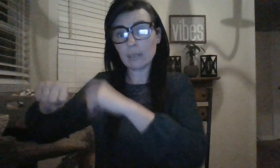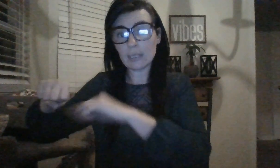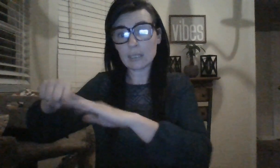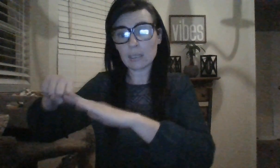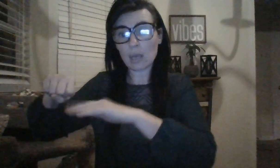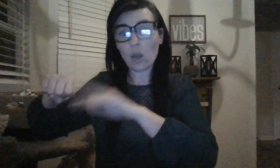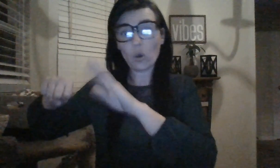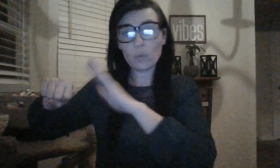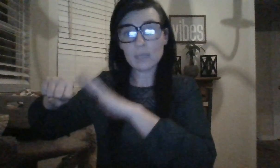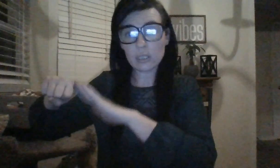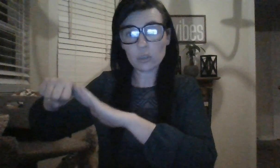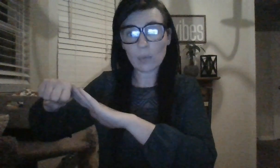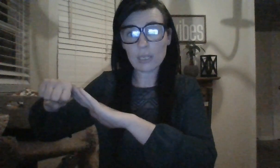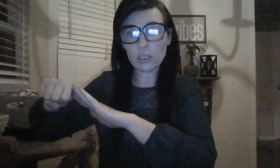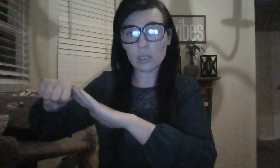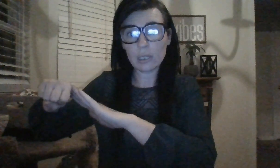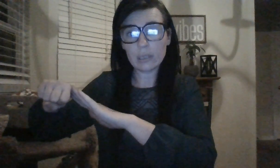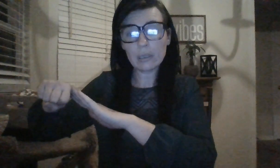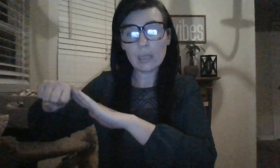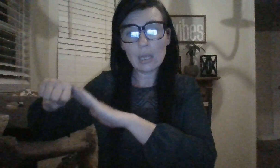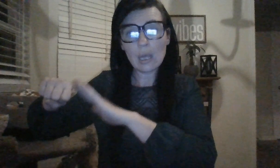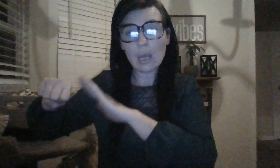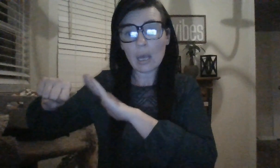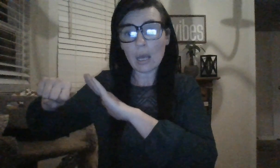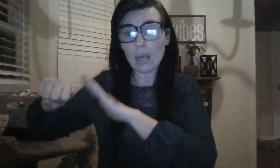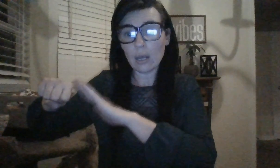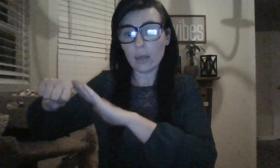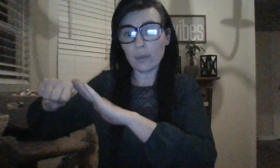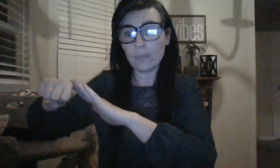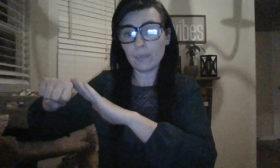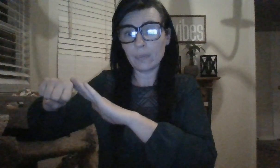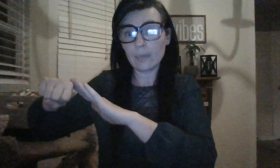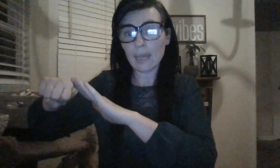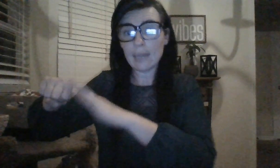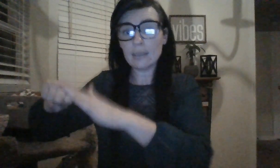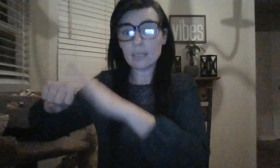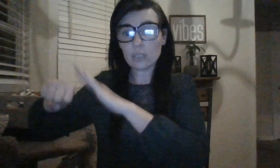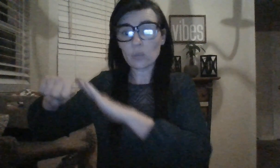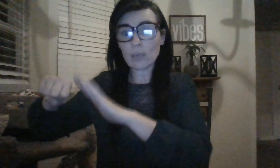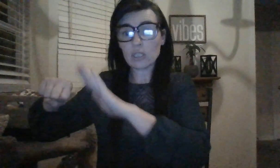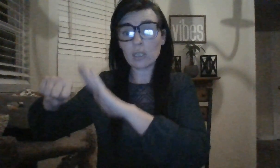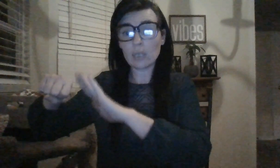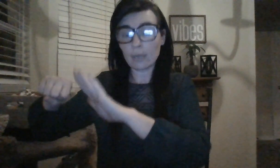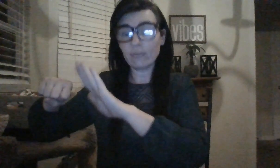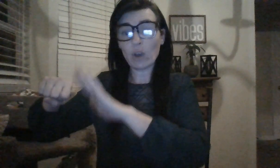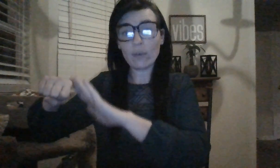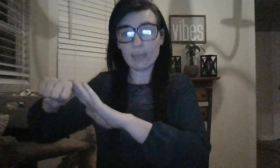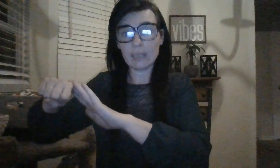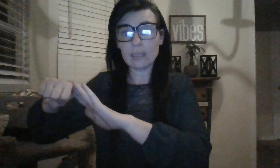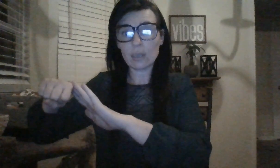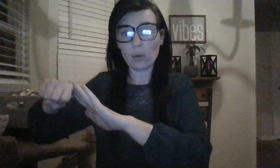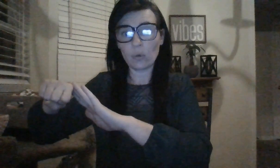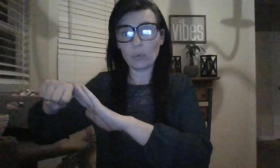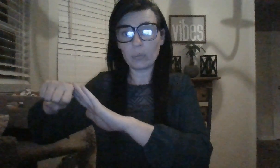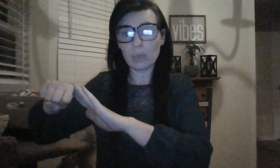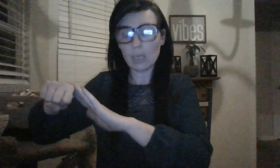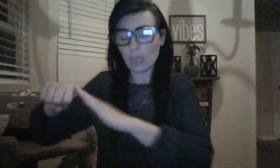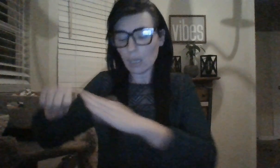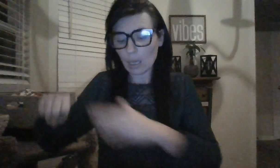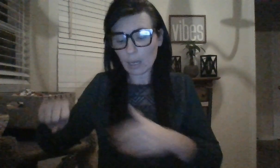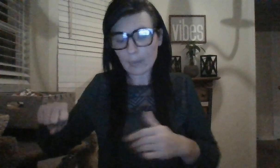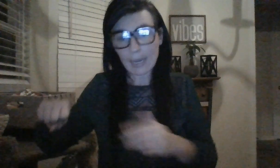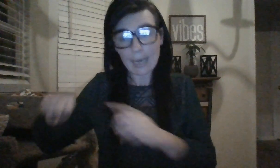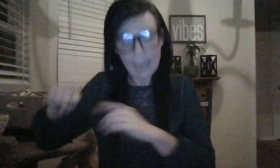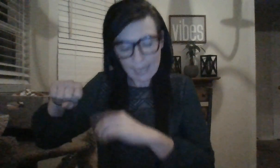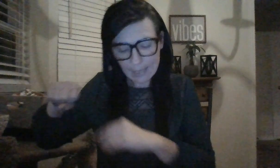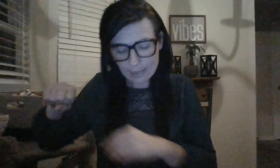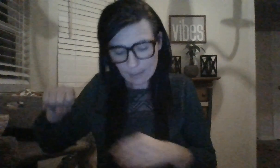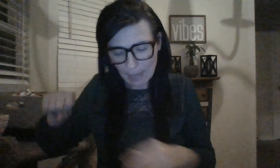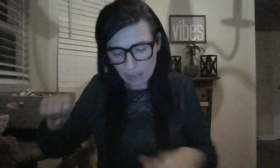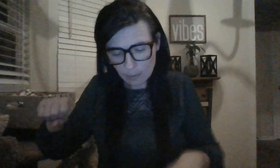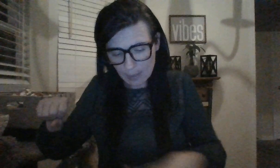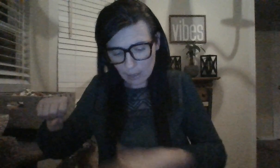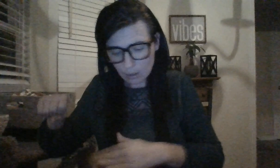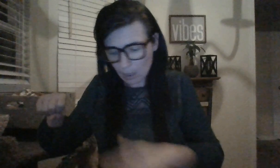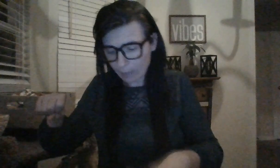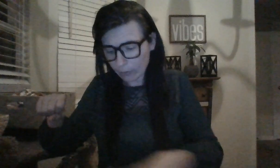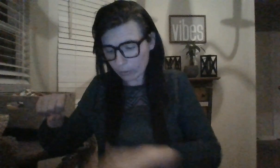this home situation and the situation involving this home. And it's about to be uncovered.